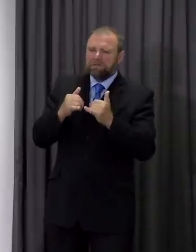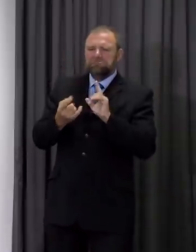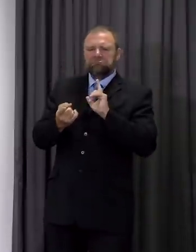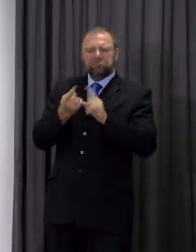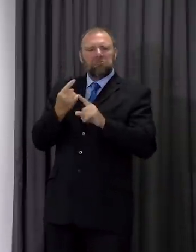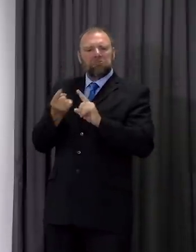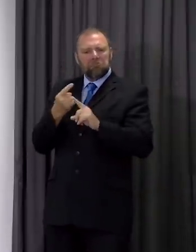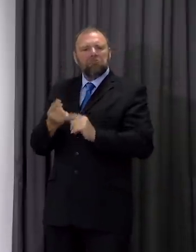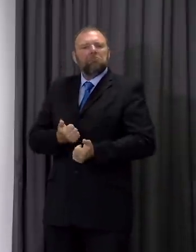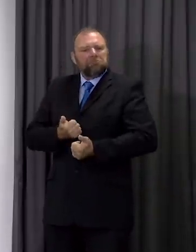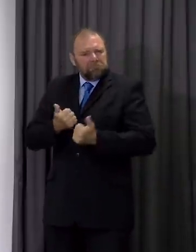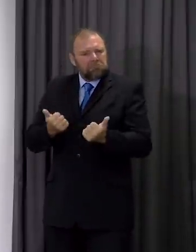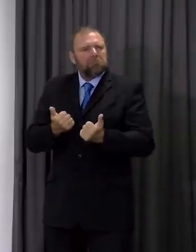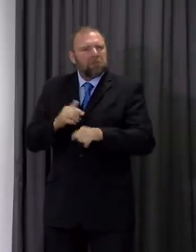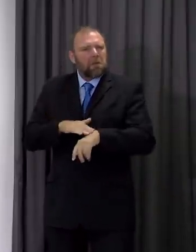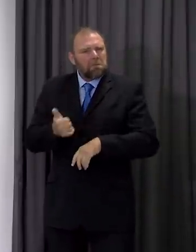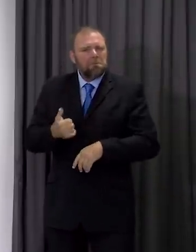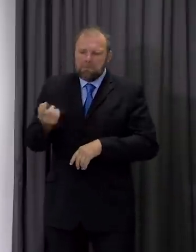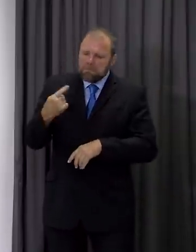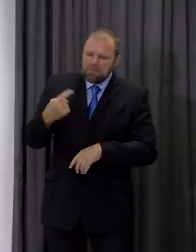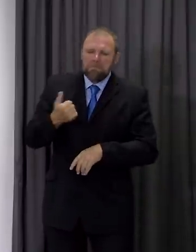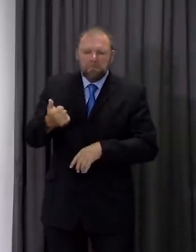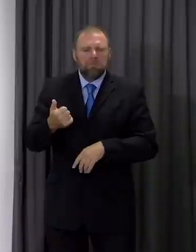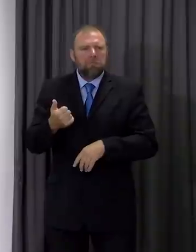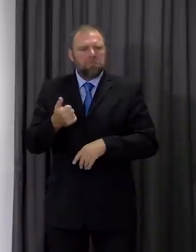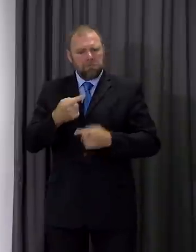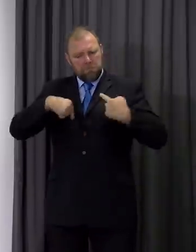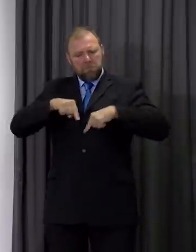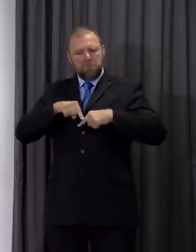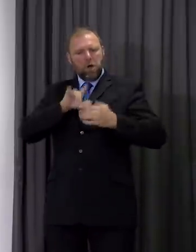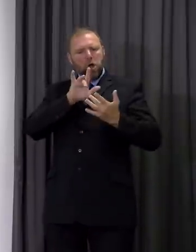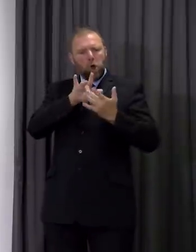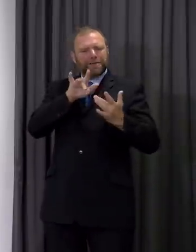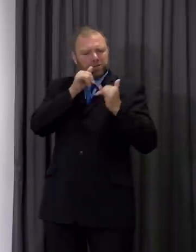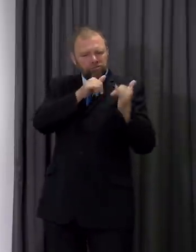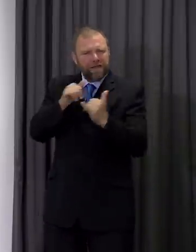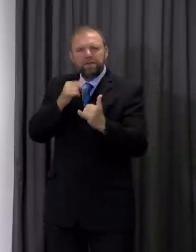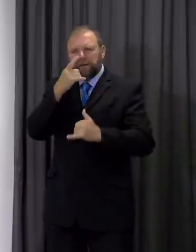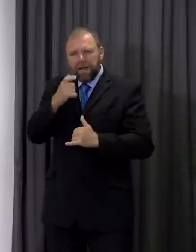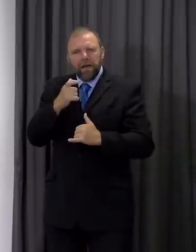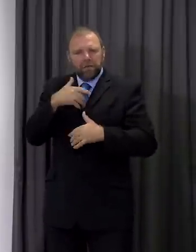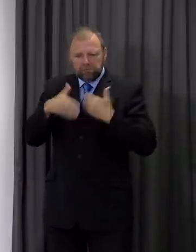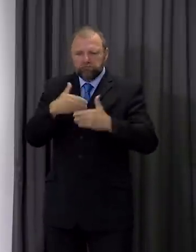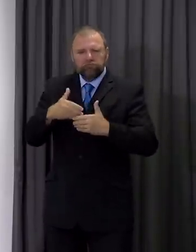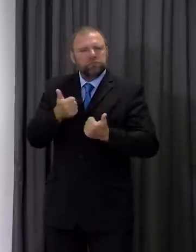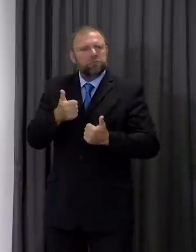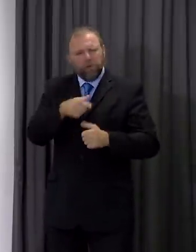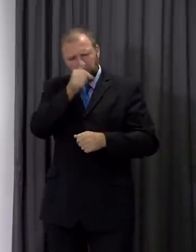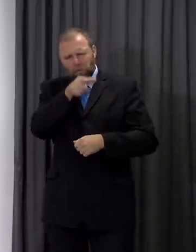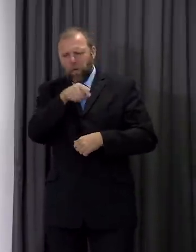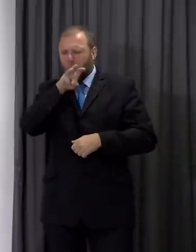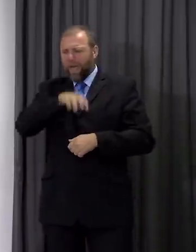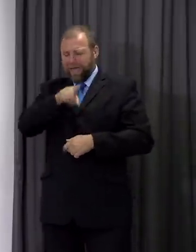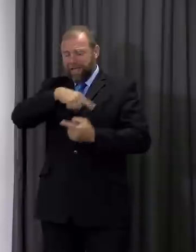reasonable period of time, and the data came to our contact tracing who were able to do their job. And the contact tracing system is working well, as you know, here